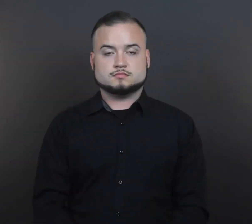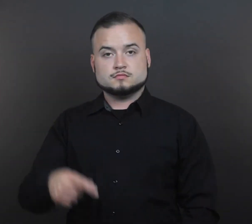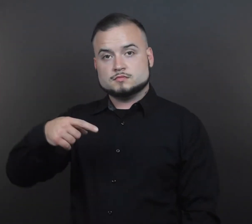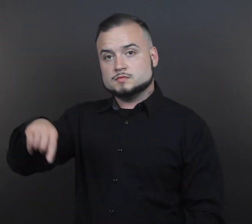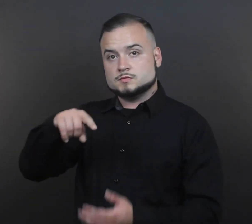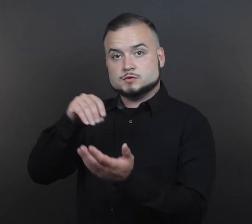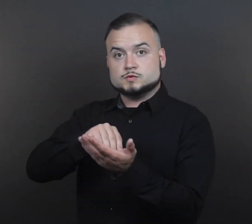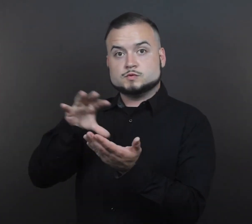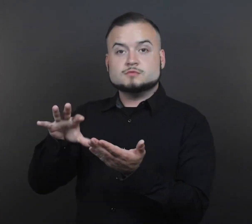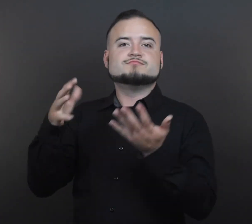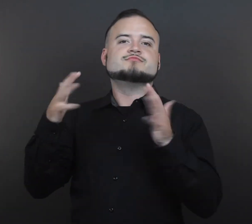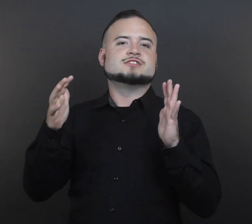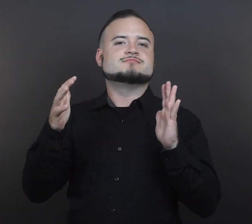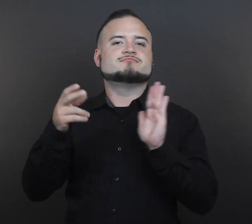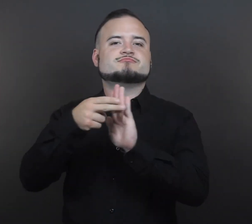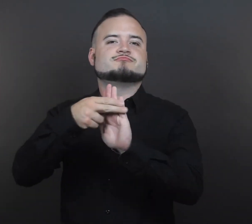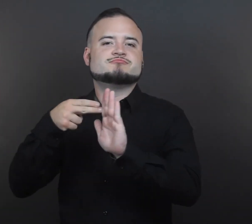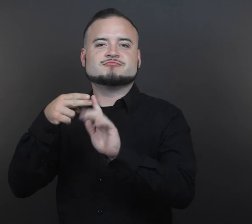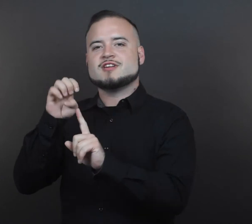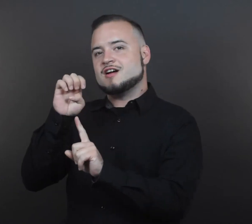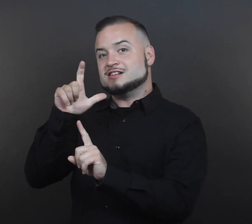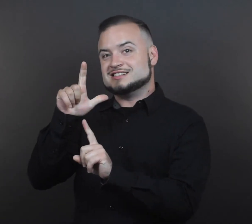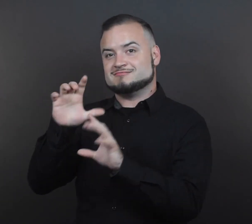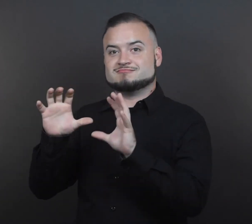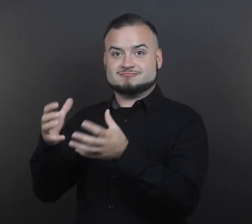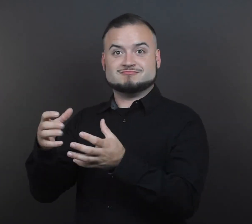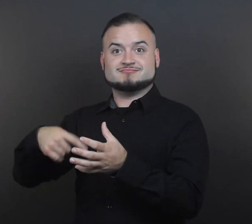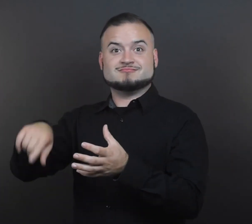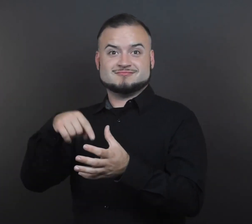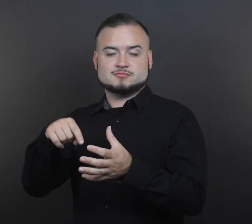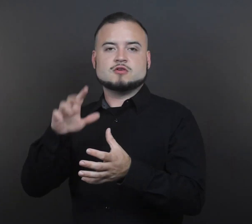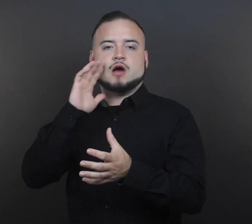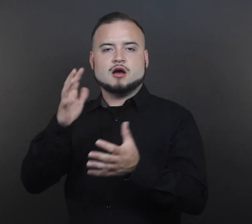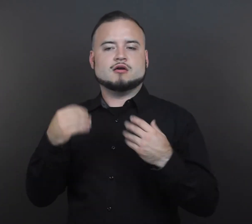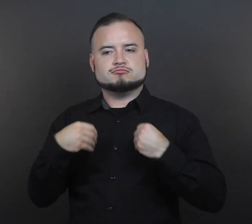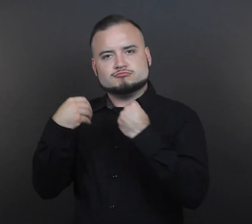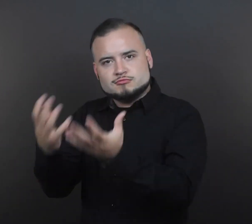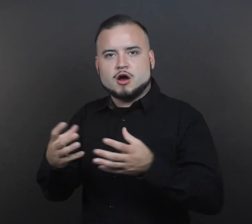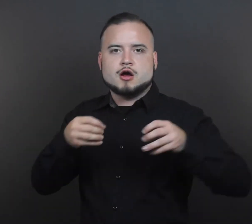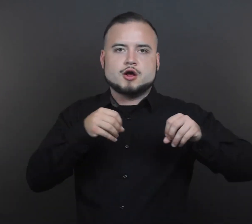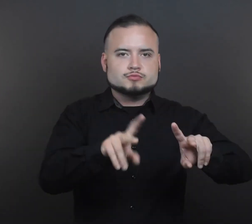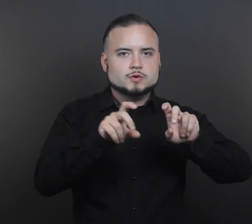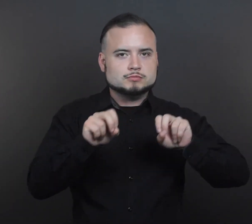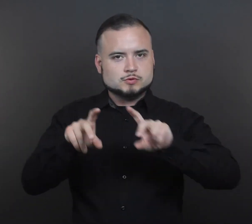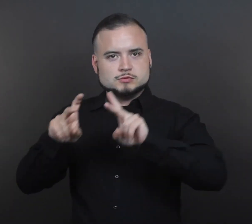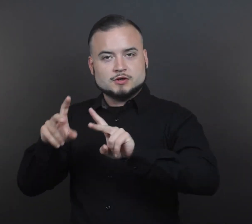Those students who are identified as EL students are given opportunities for content-based instructional